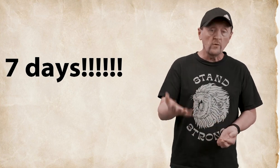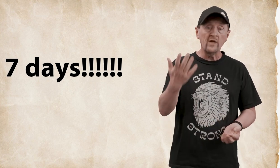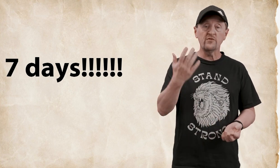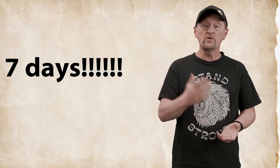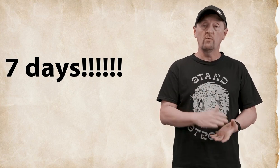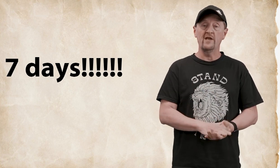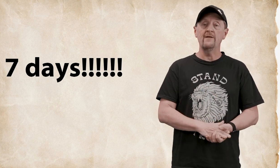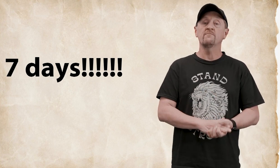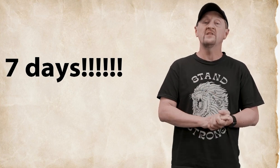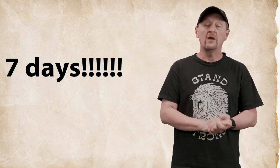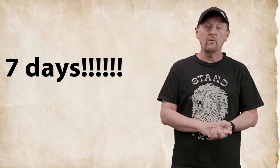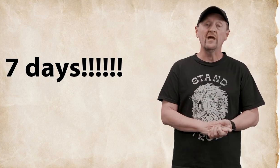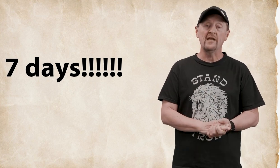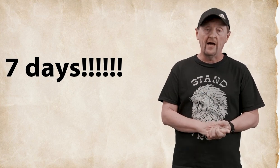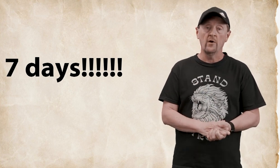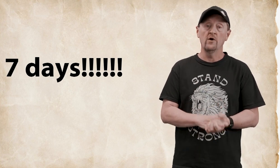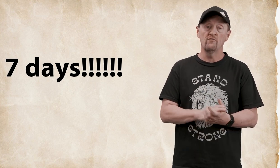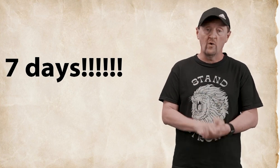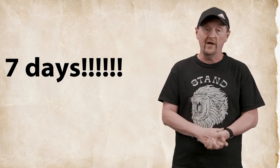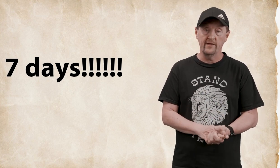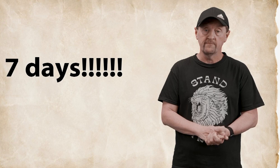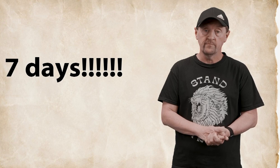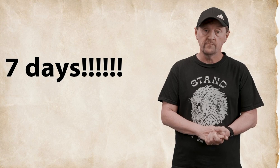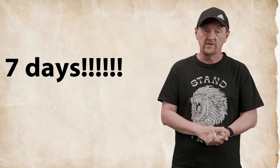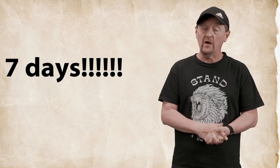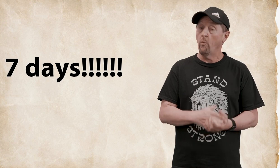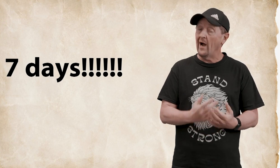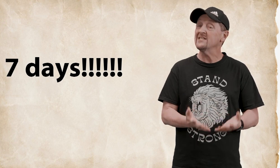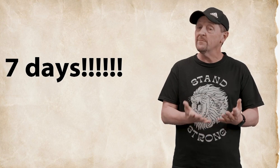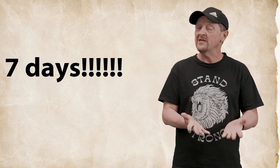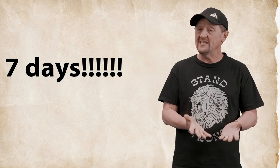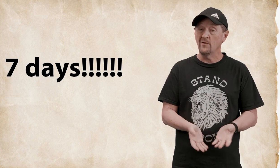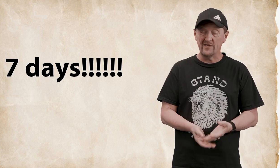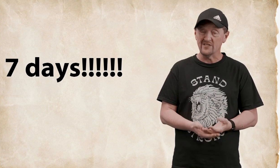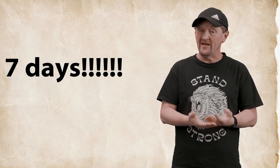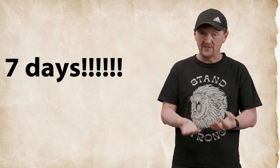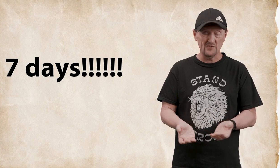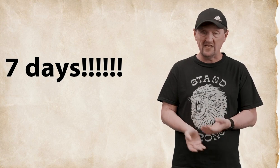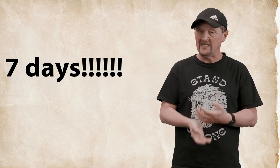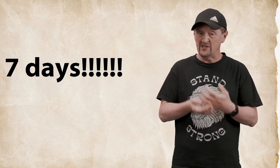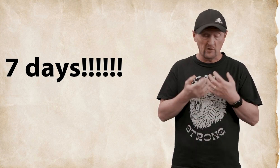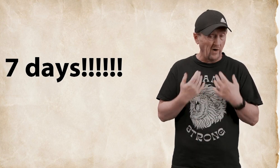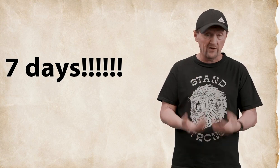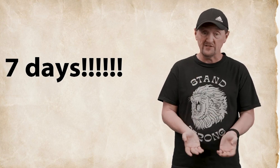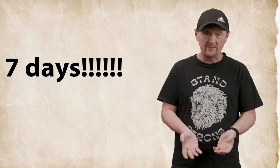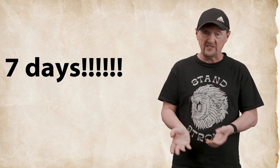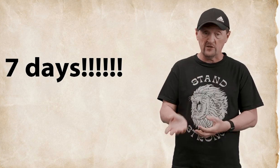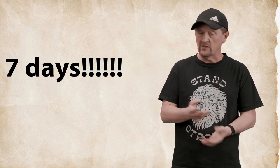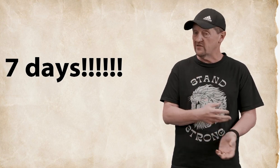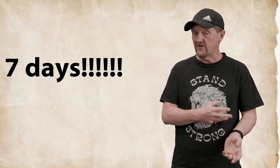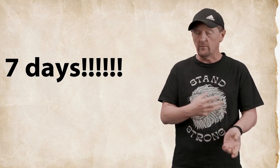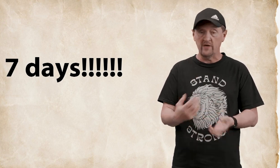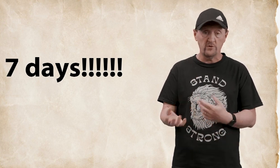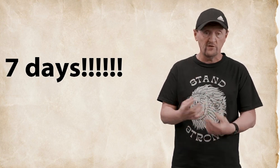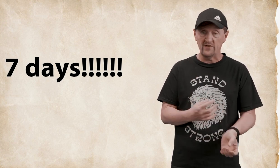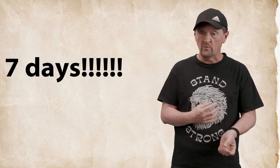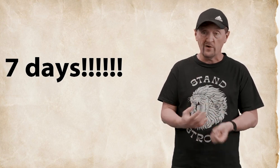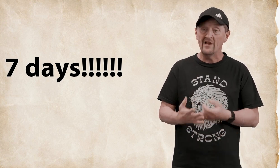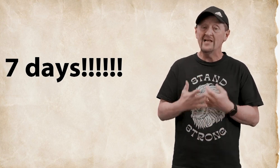the way through the wedding they ran out of wine now wine's a big deal because back in those days they drink wine all the time because they couldn't always find a way to purify their water so